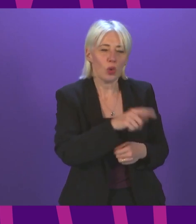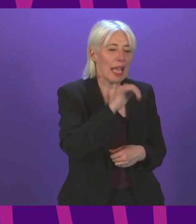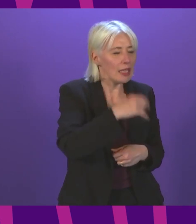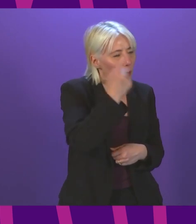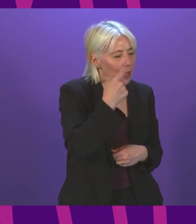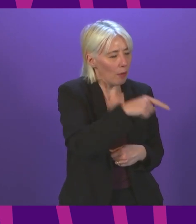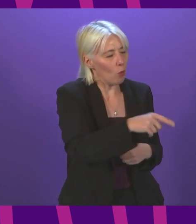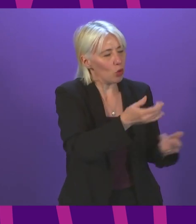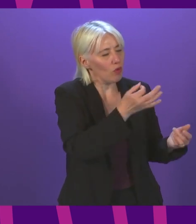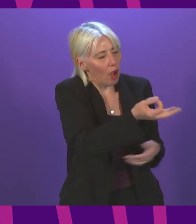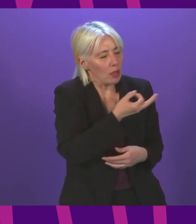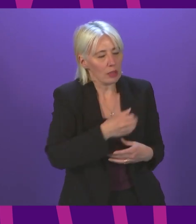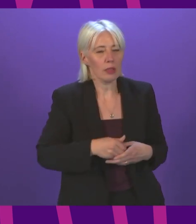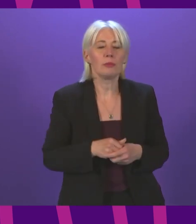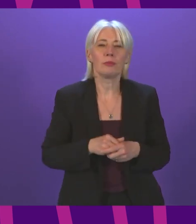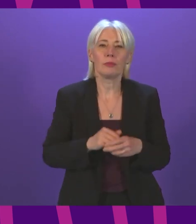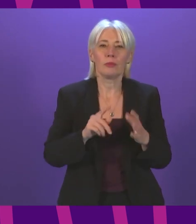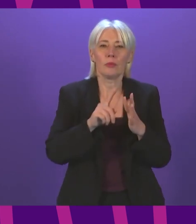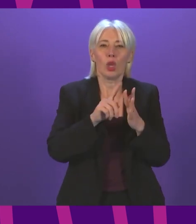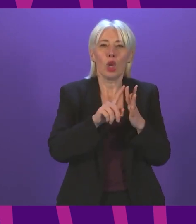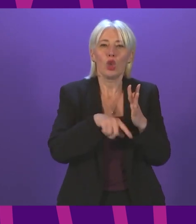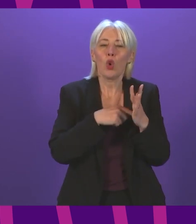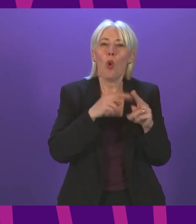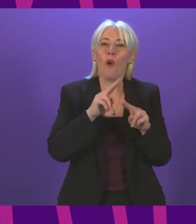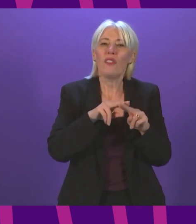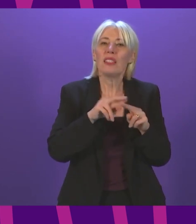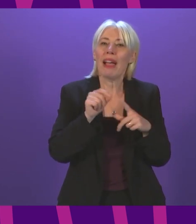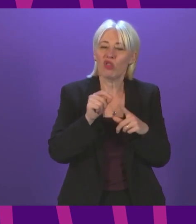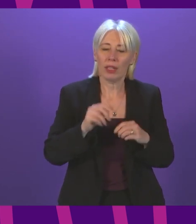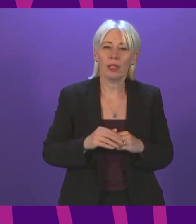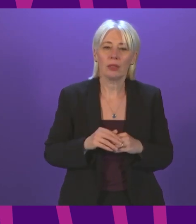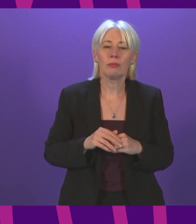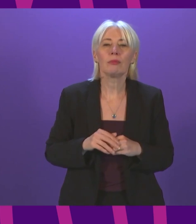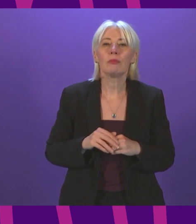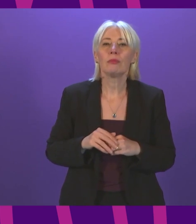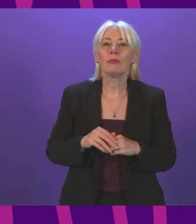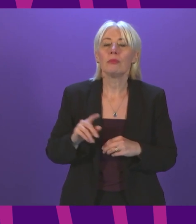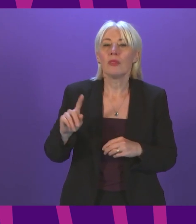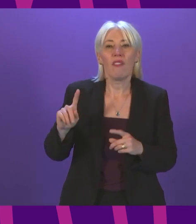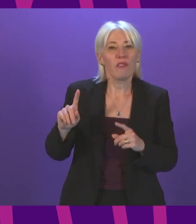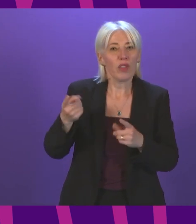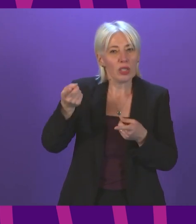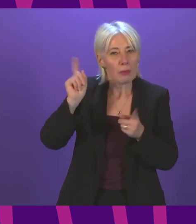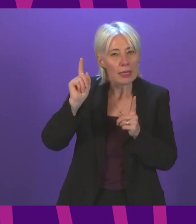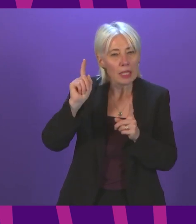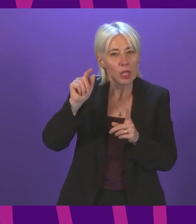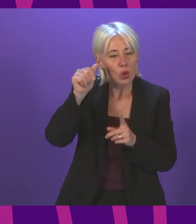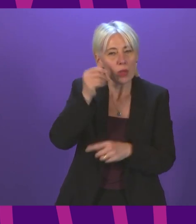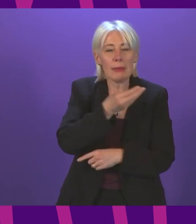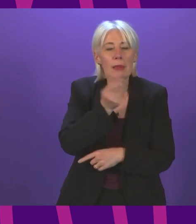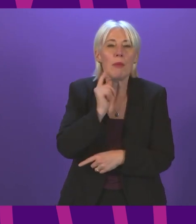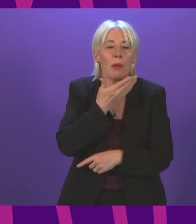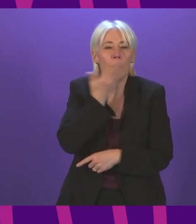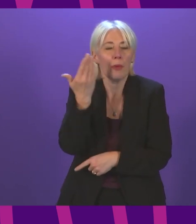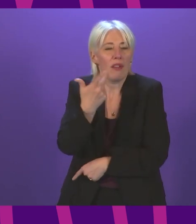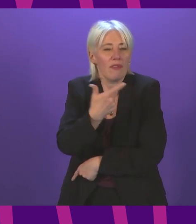constituency. Joe Fitzpatrick to be followed by Ross Greer. Thank you. The First Minister will be aware that some unvaccinated people